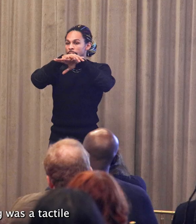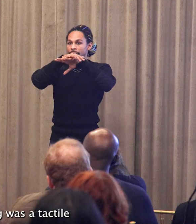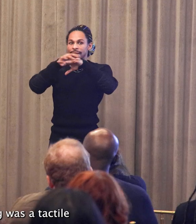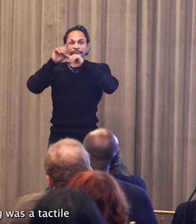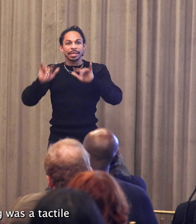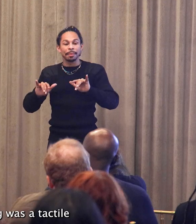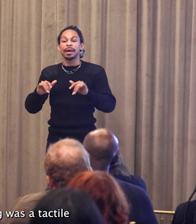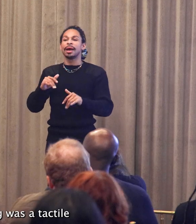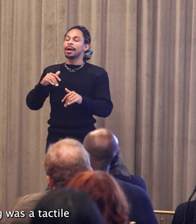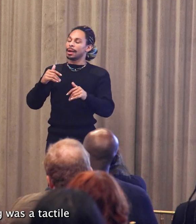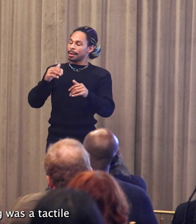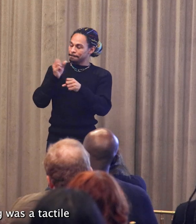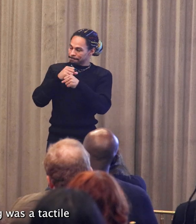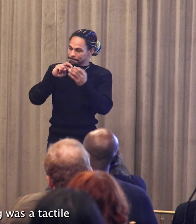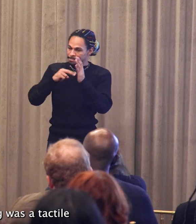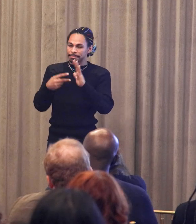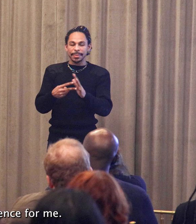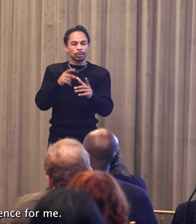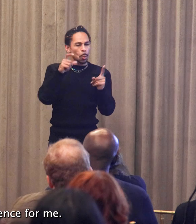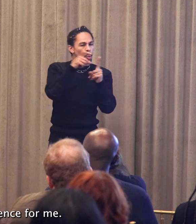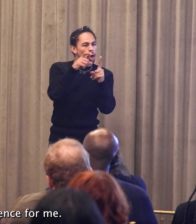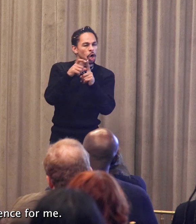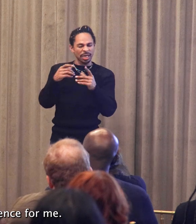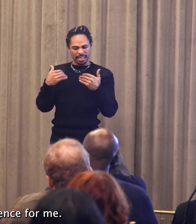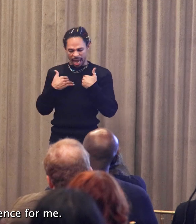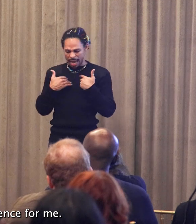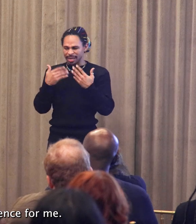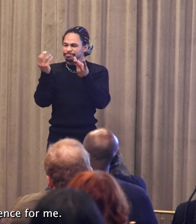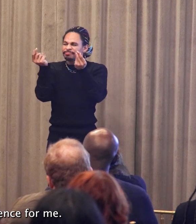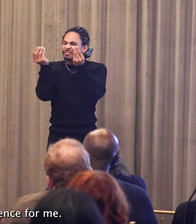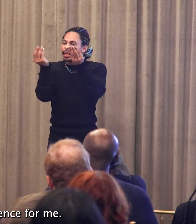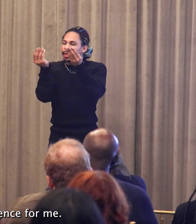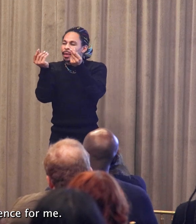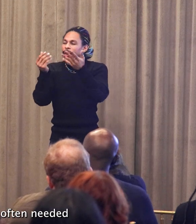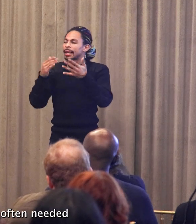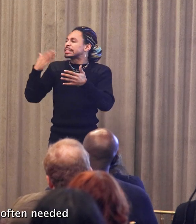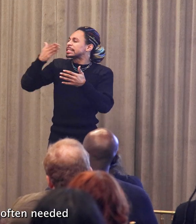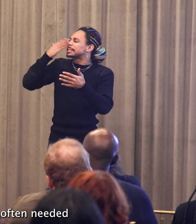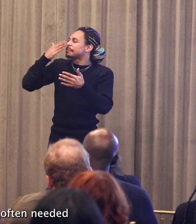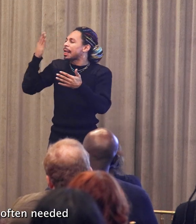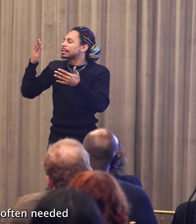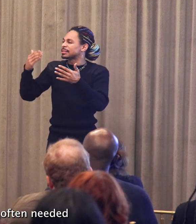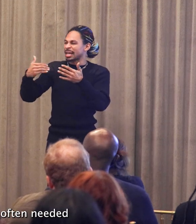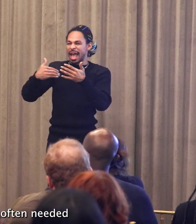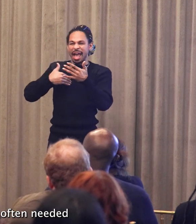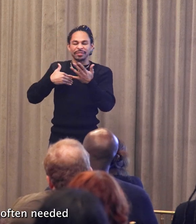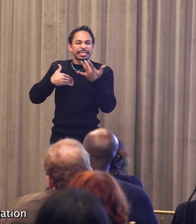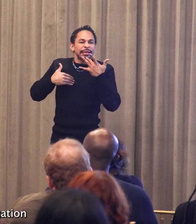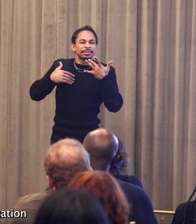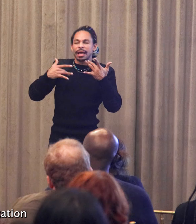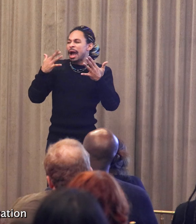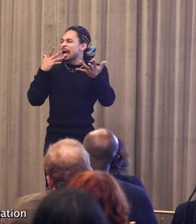such that reading reading was a tactile, physical experience for me. Reading and the often